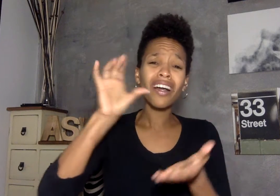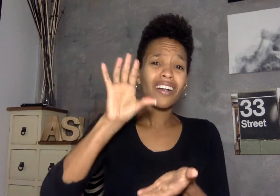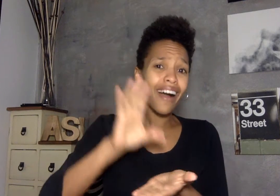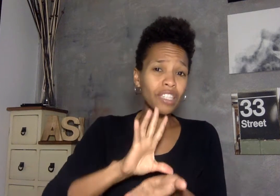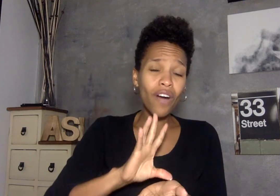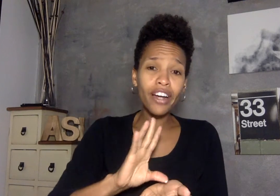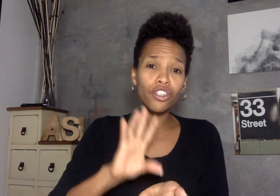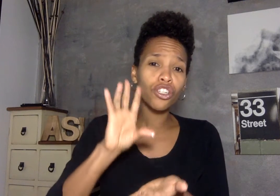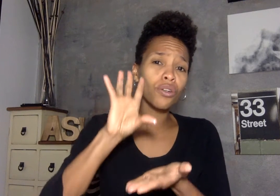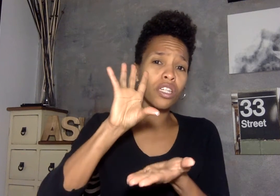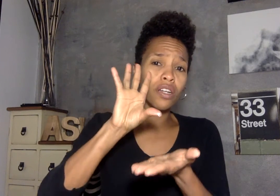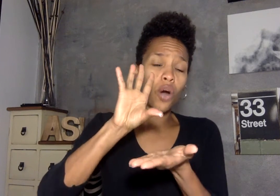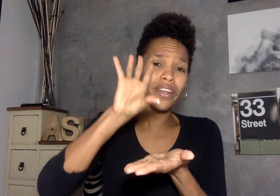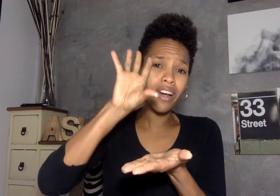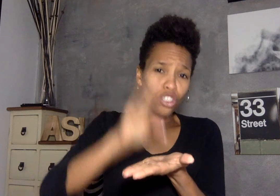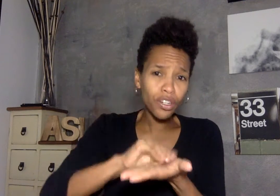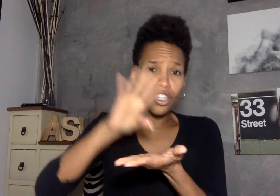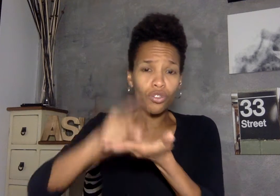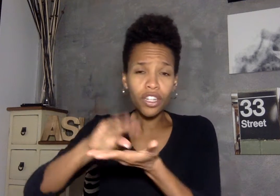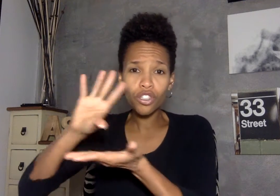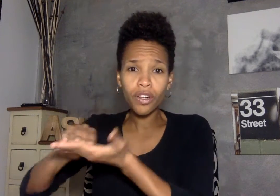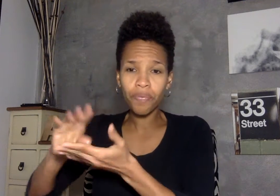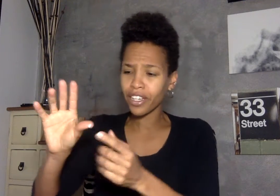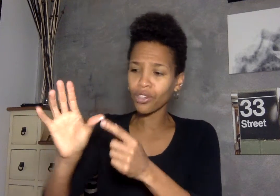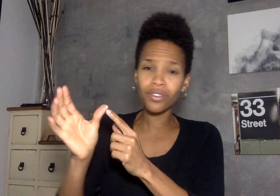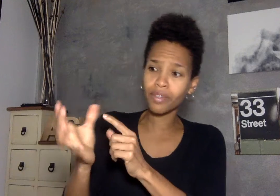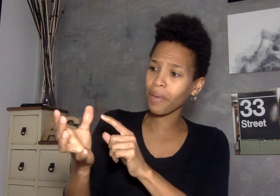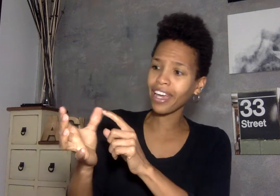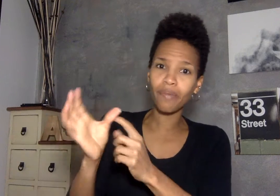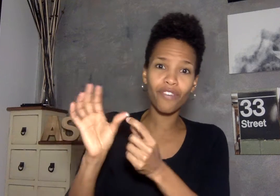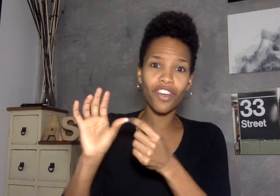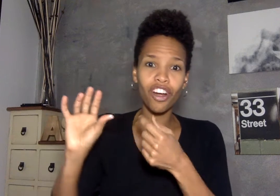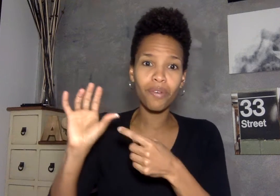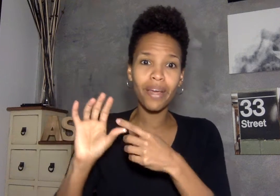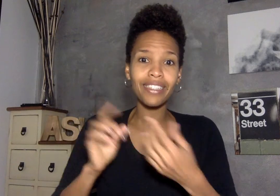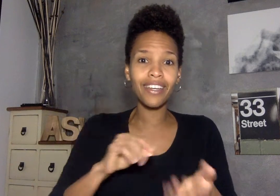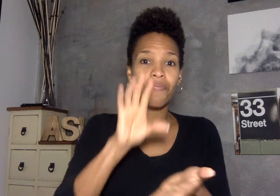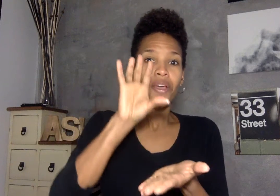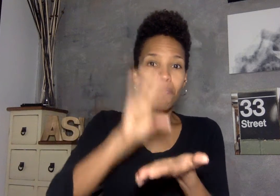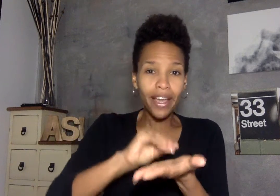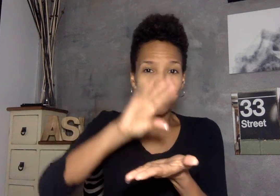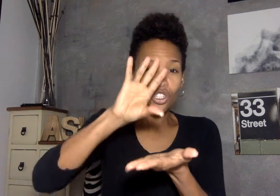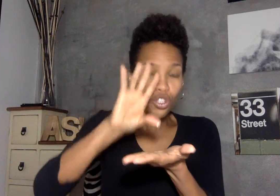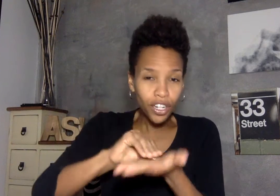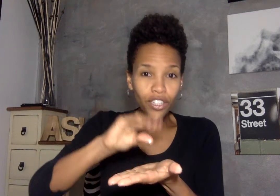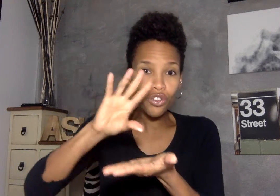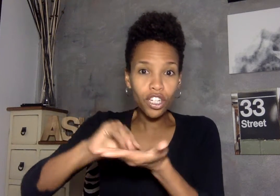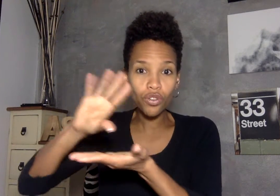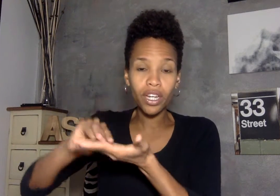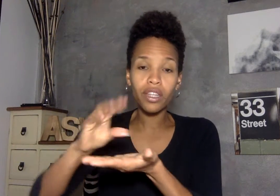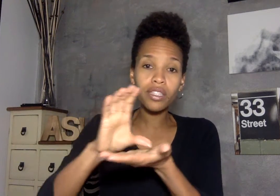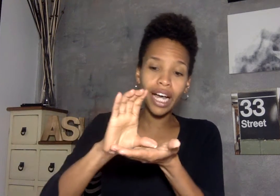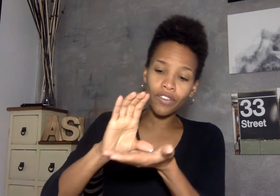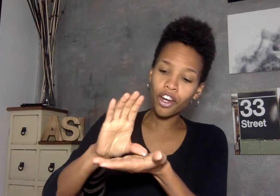classifier shows it going down drink drink drink excuse the paint on my finger i've been painting paint drink drink drink this classifier